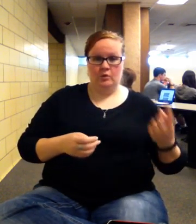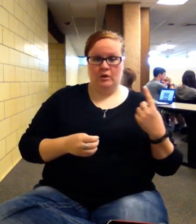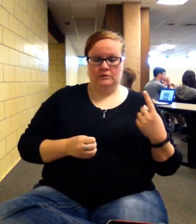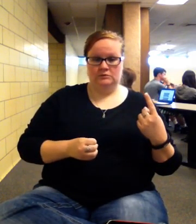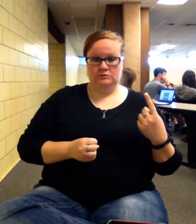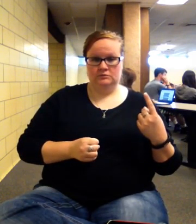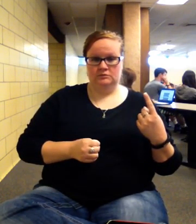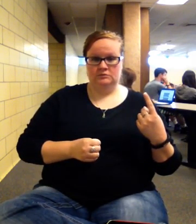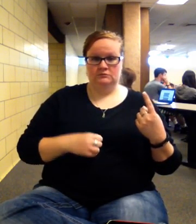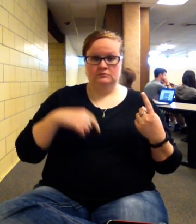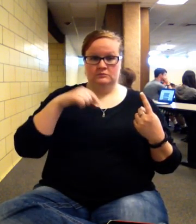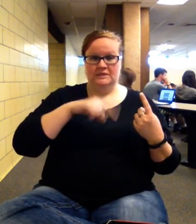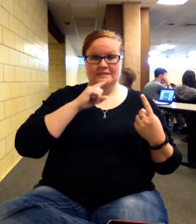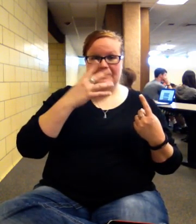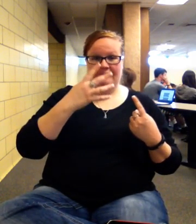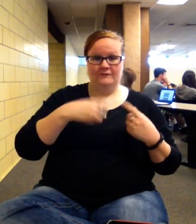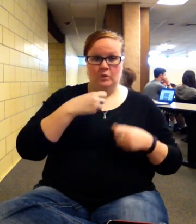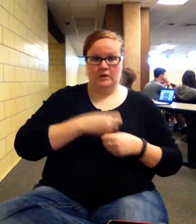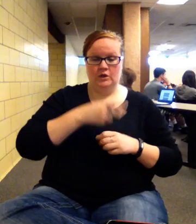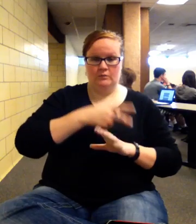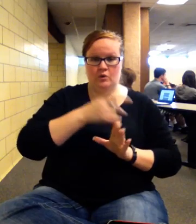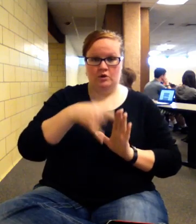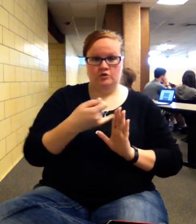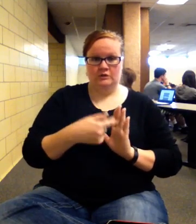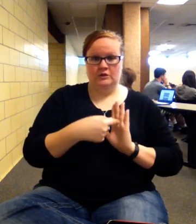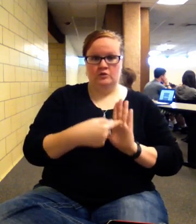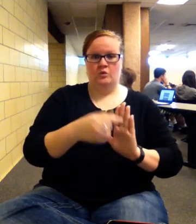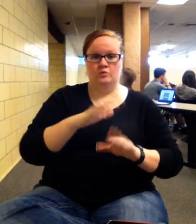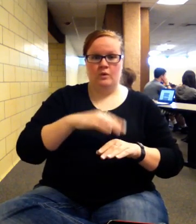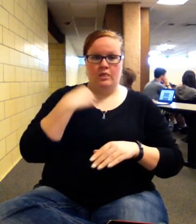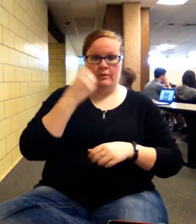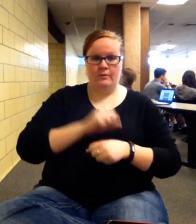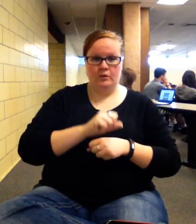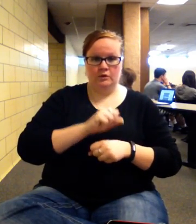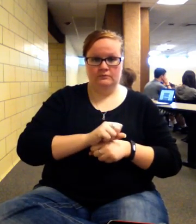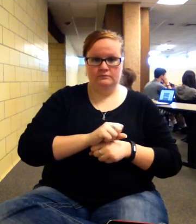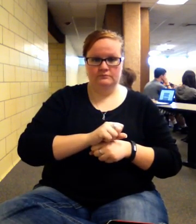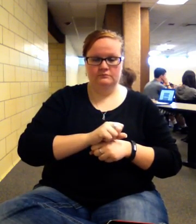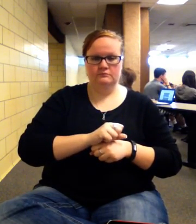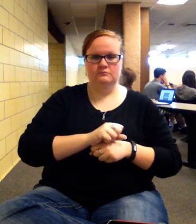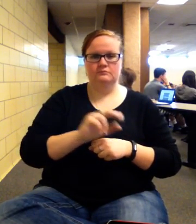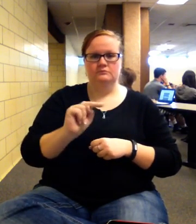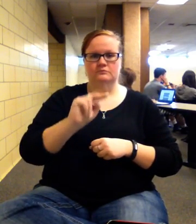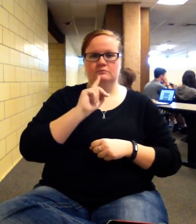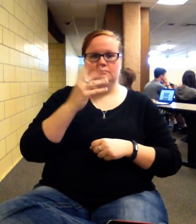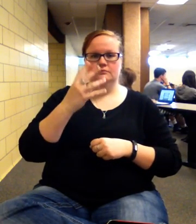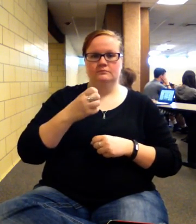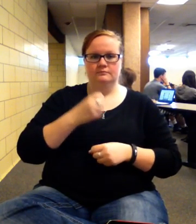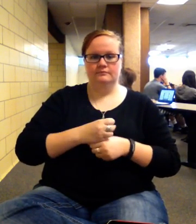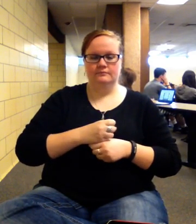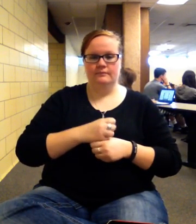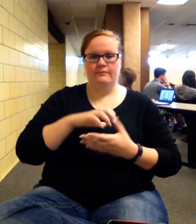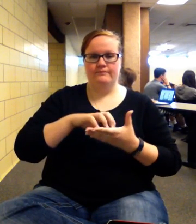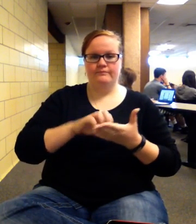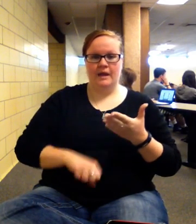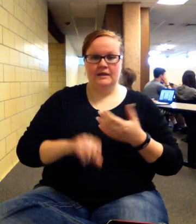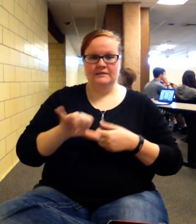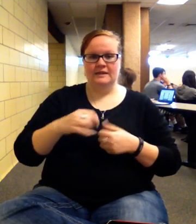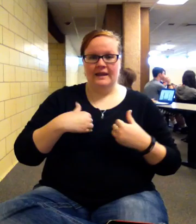well, this is a four-year project, and I showed you this on the homework. So my end is going to be the four-year project minus the fact that I'm getting this cash flow at time